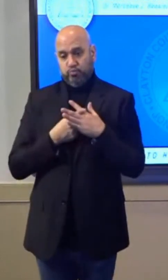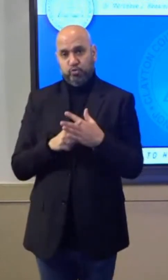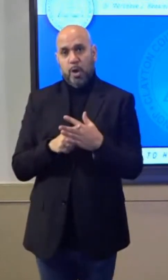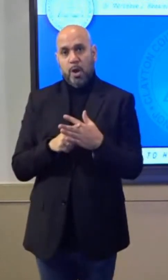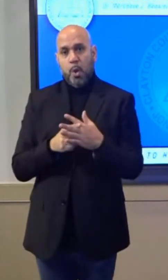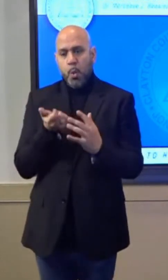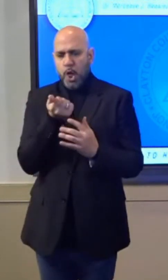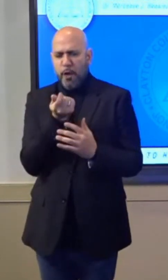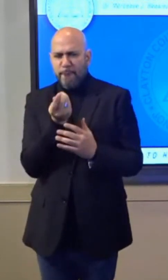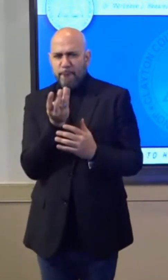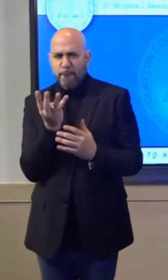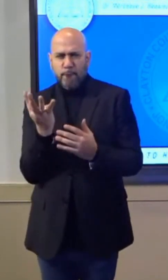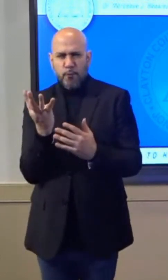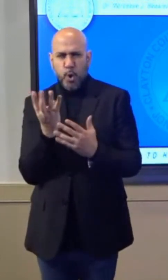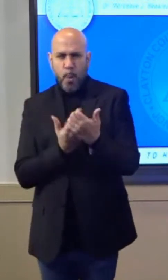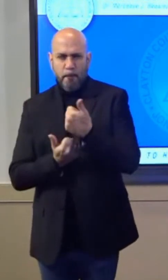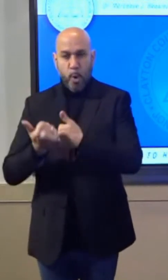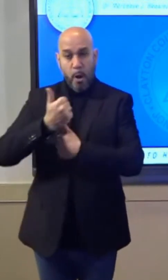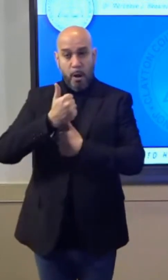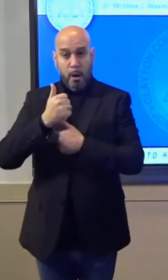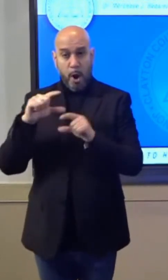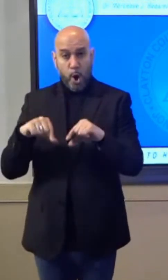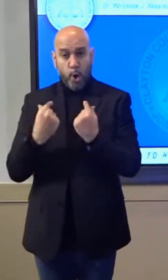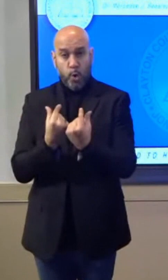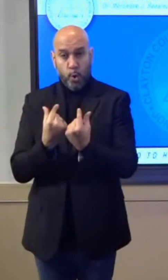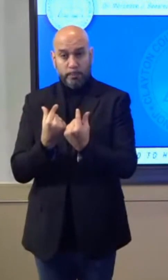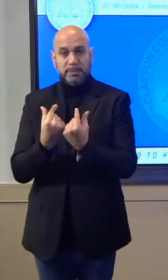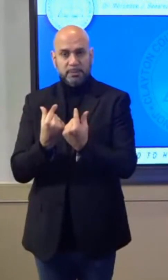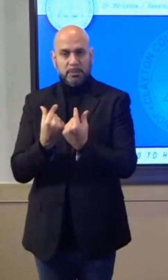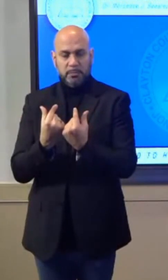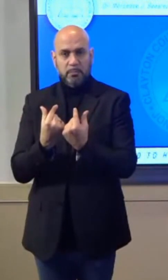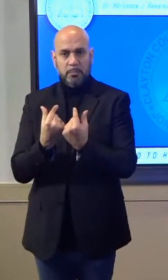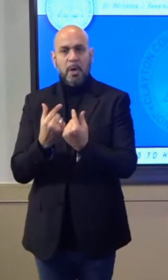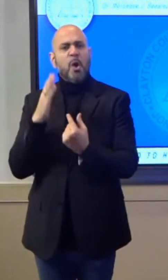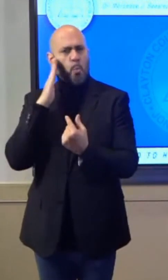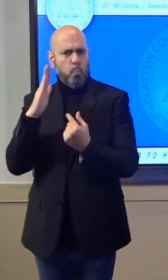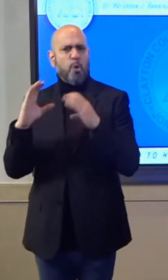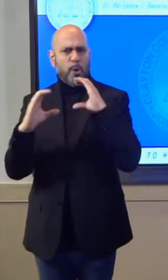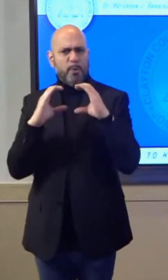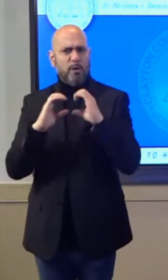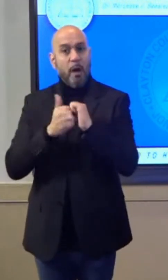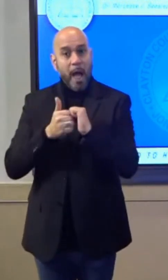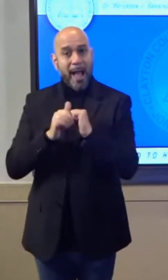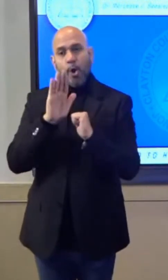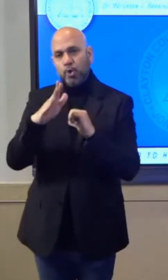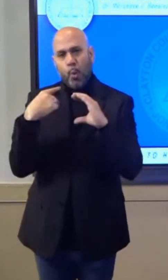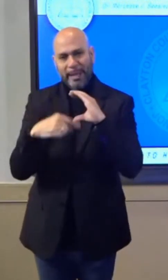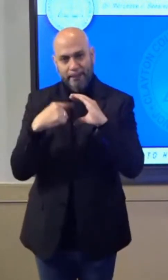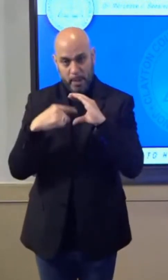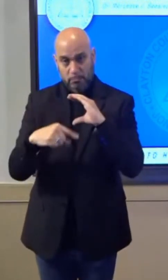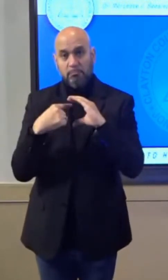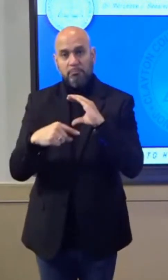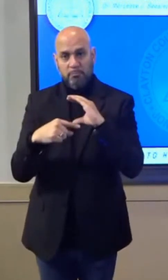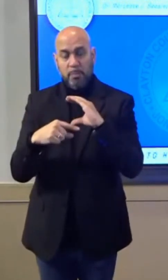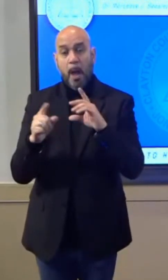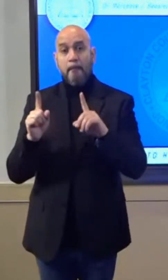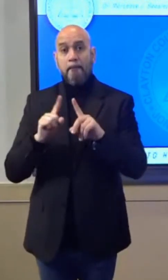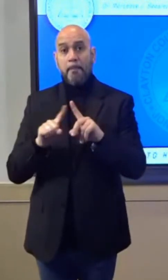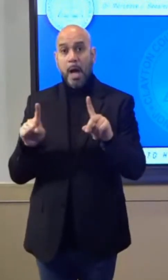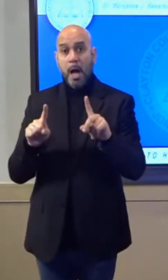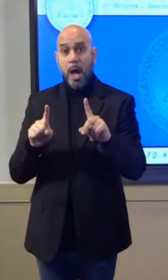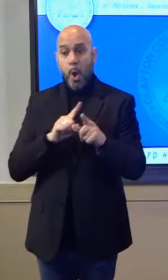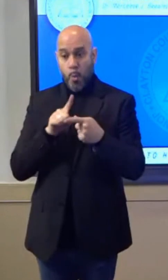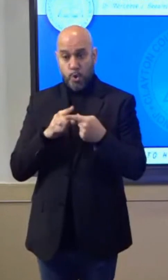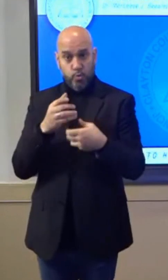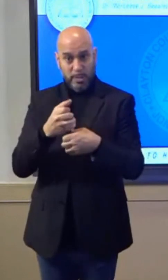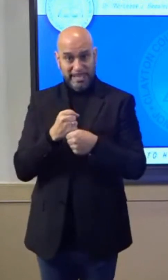few priority groups, but that will be communicated in the email. But as soon, as soon as